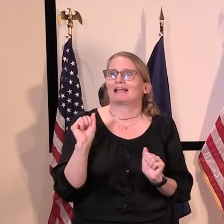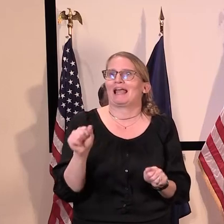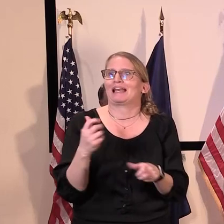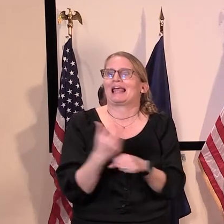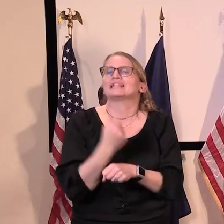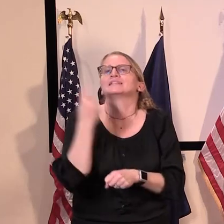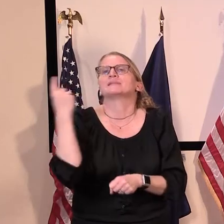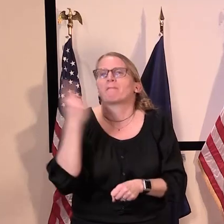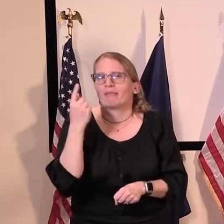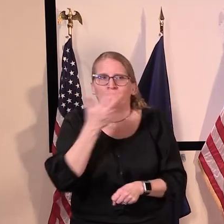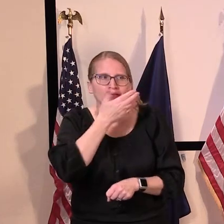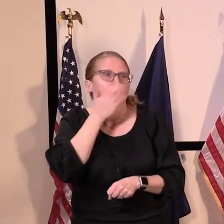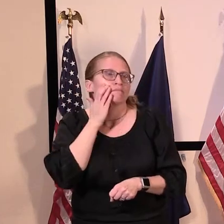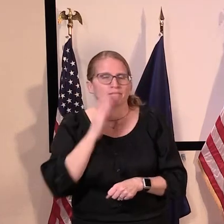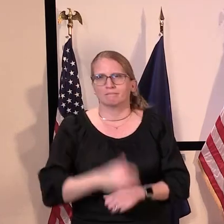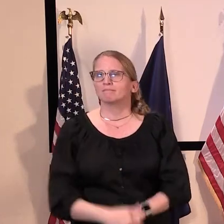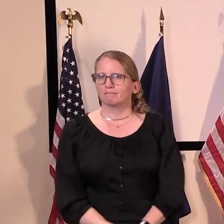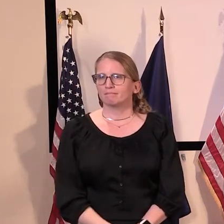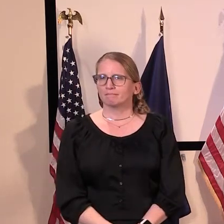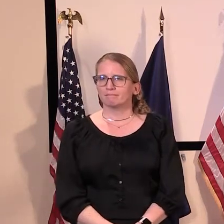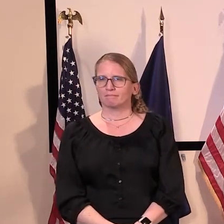for a cloth facial cover.